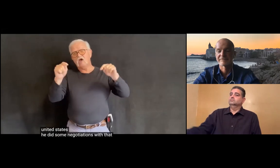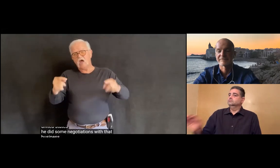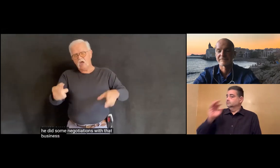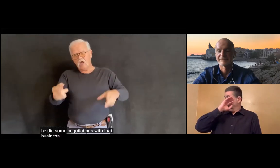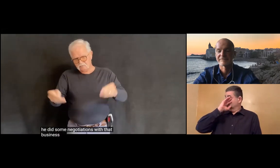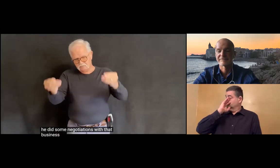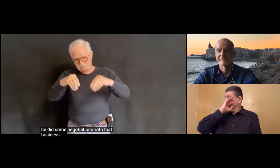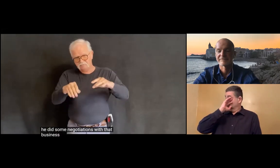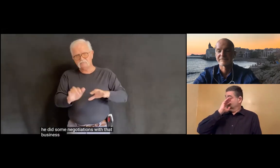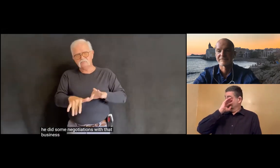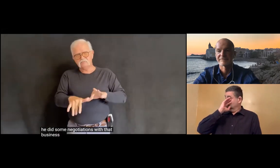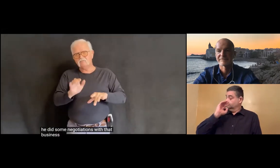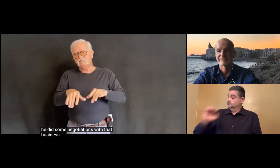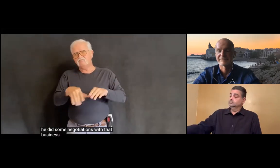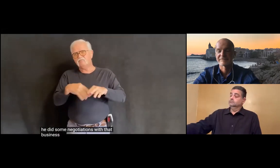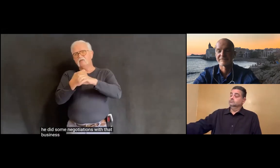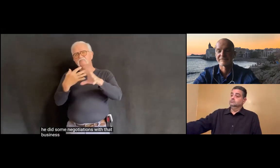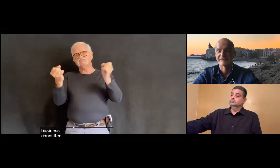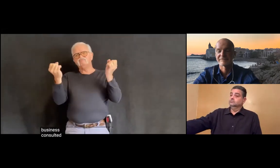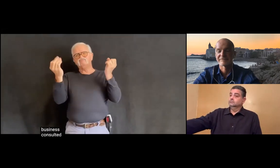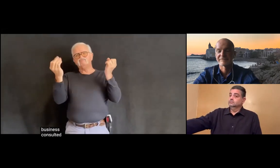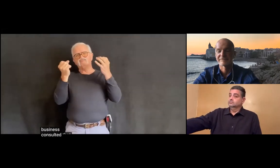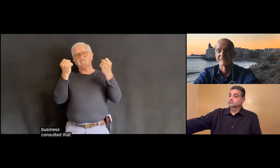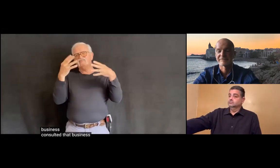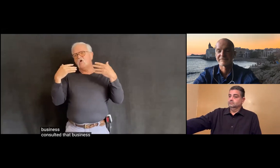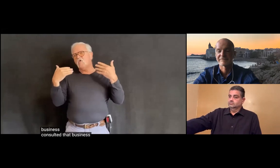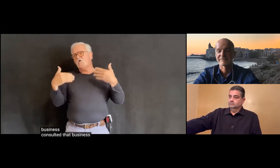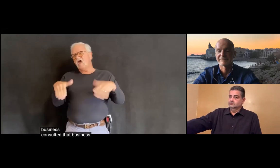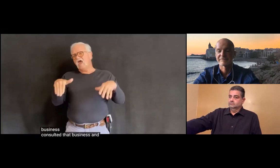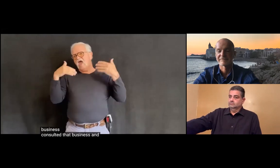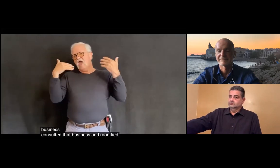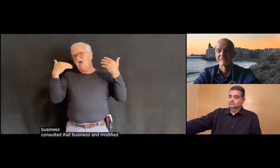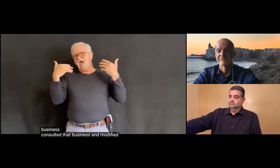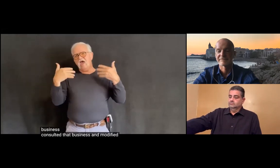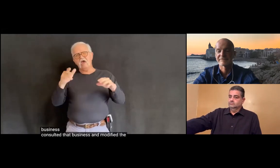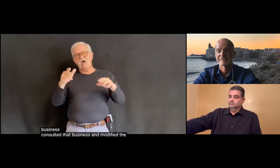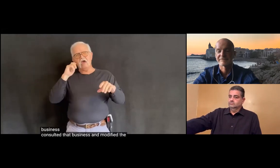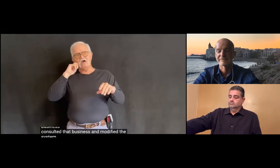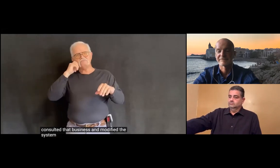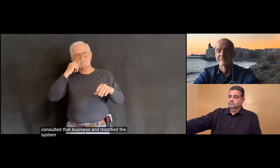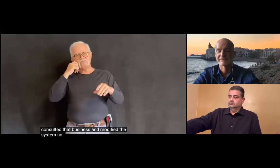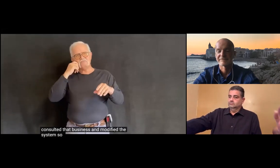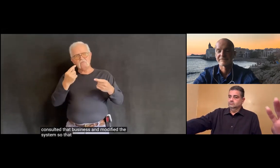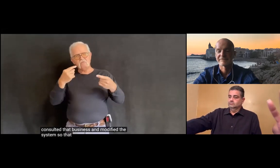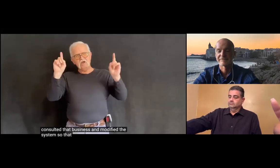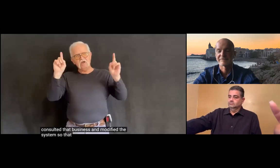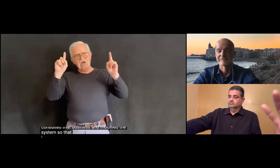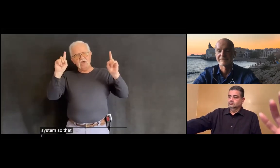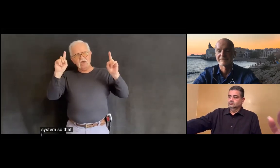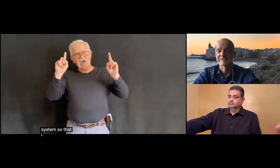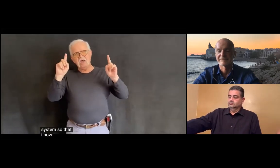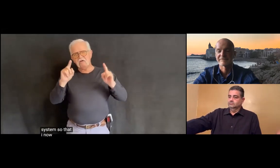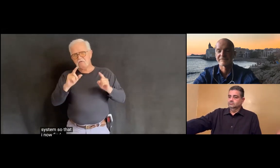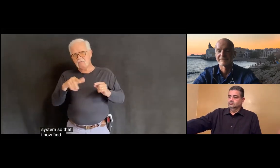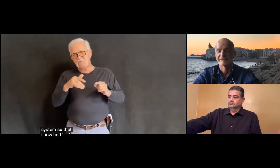business, consulted that business, and modified the system so that I can